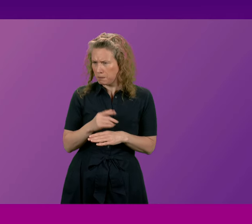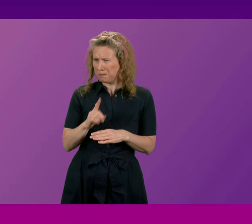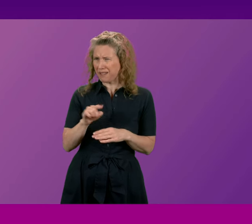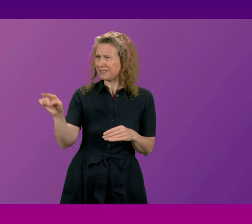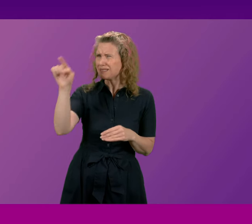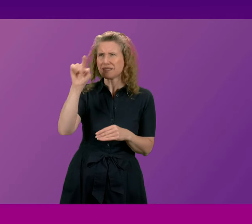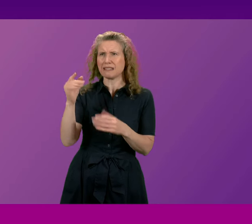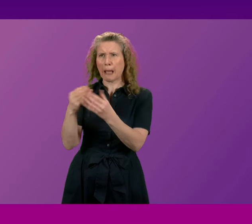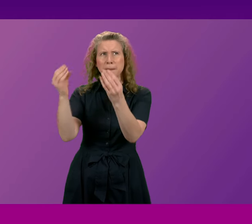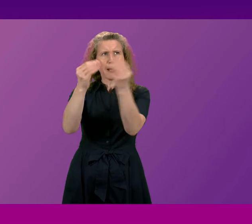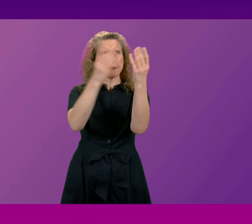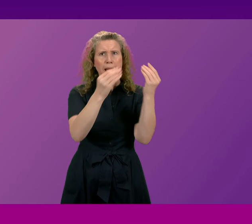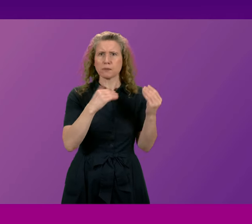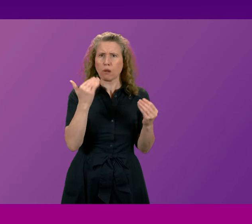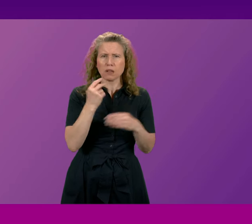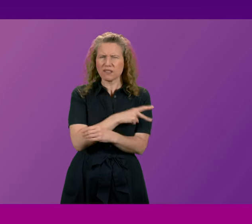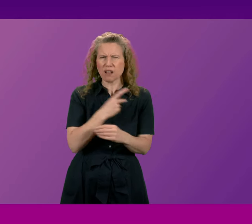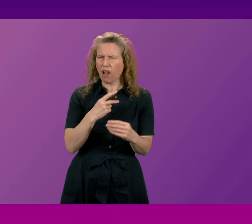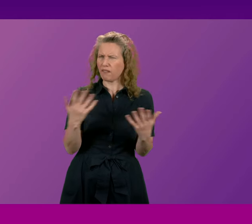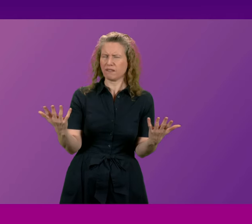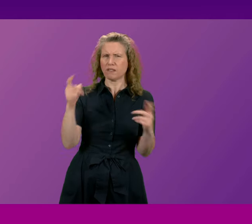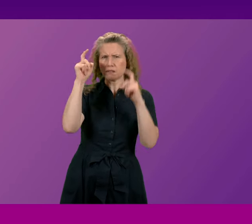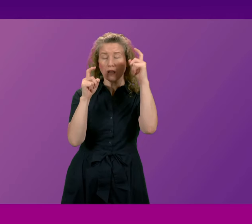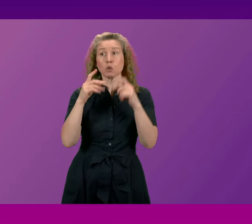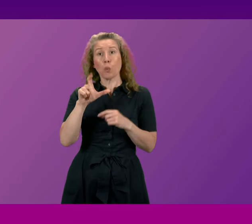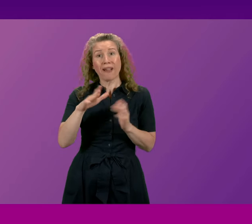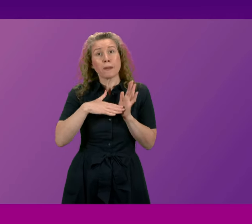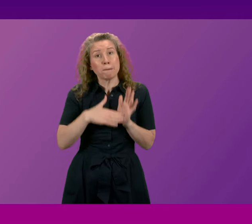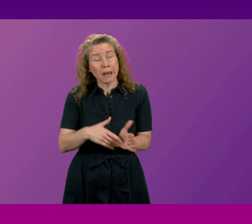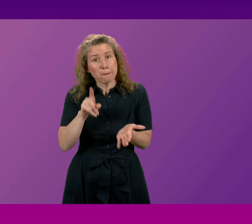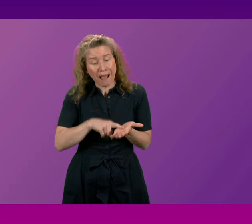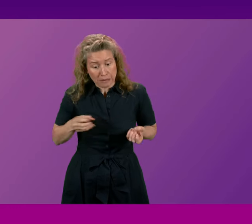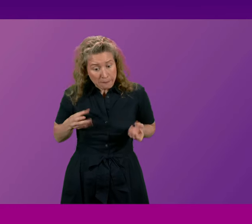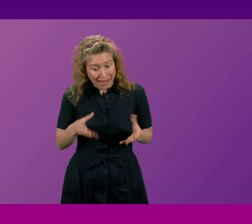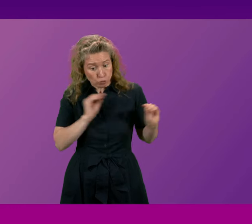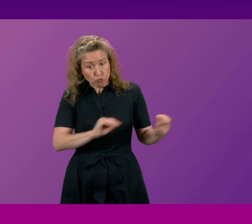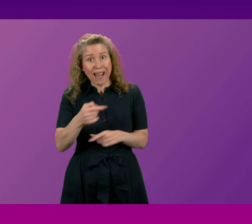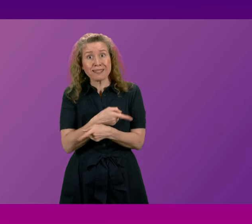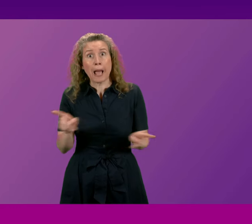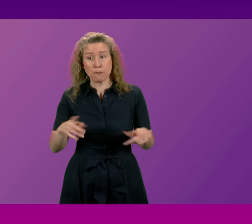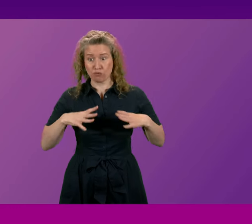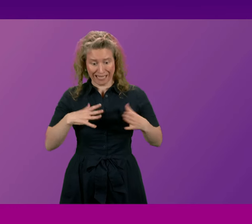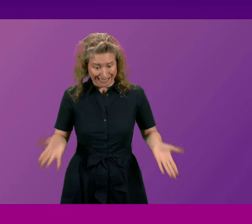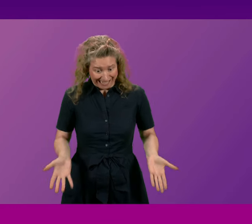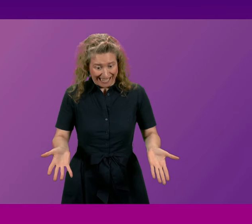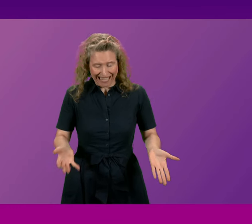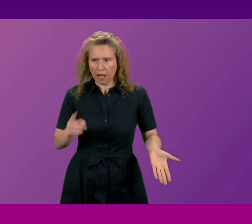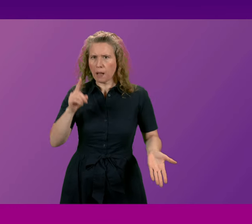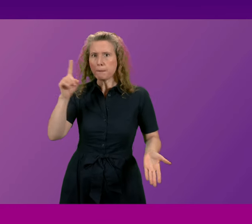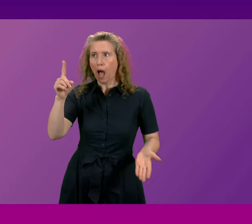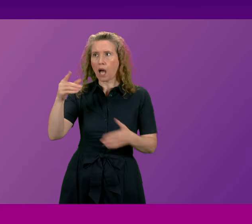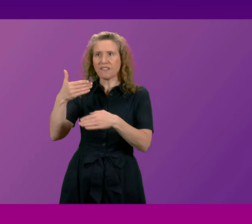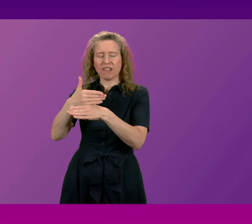there are serious staff shortages at least £12 million has been spent on their training but cuts and